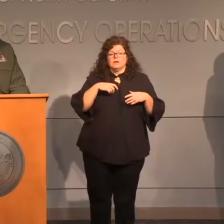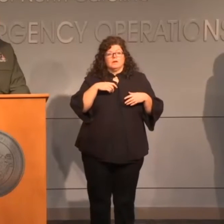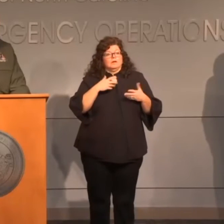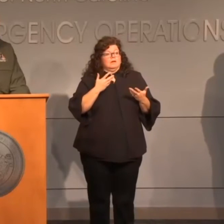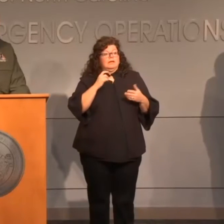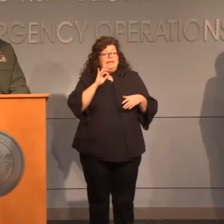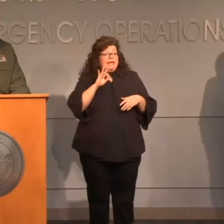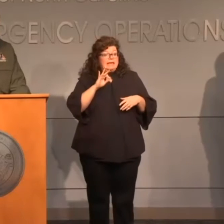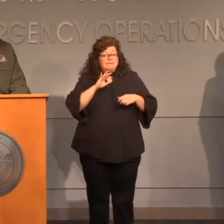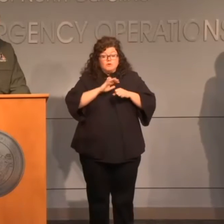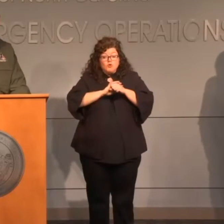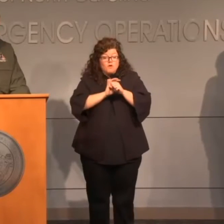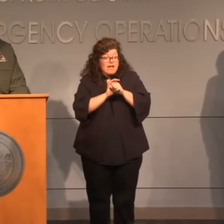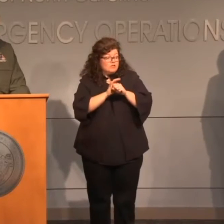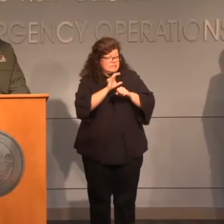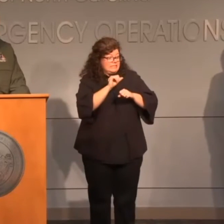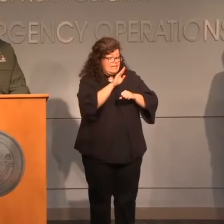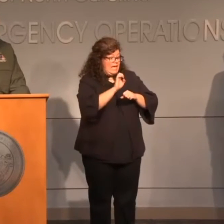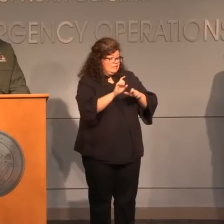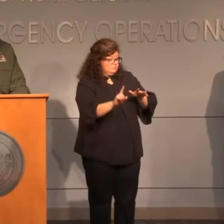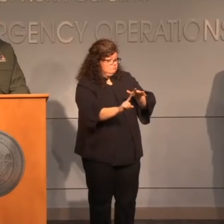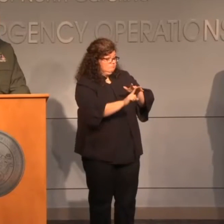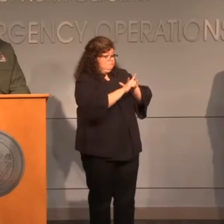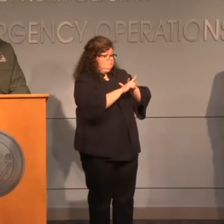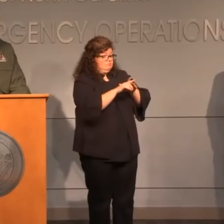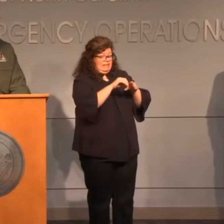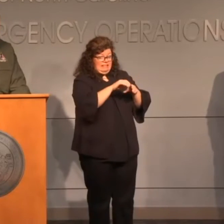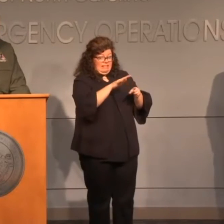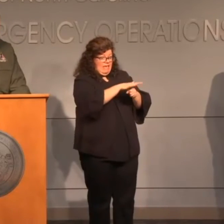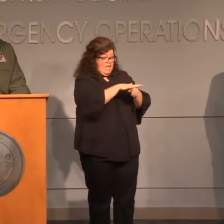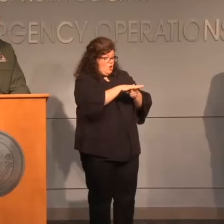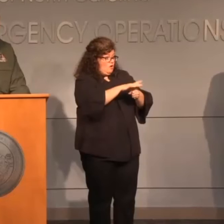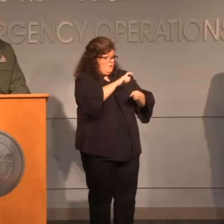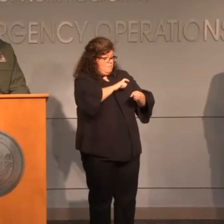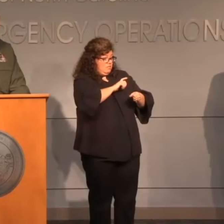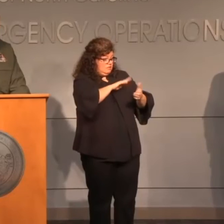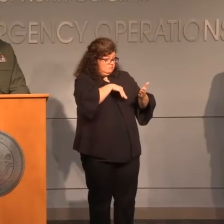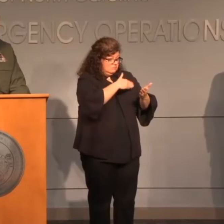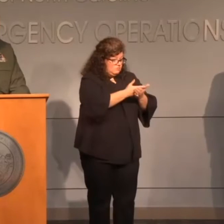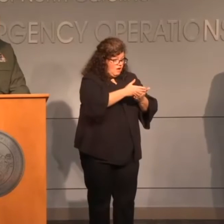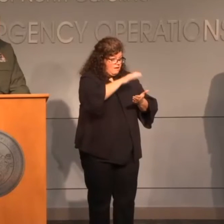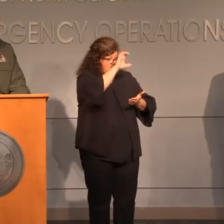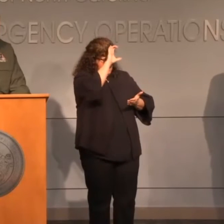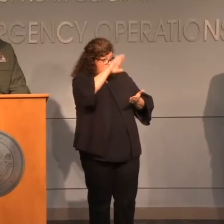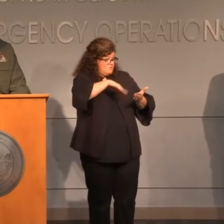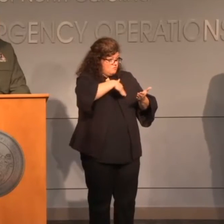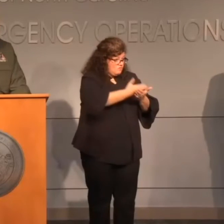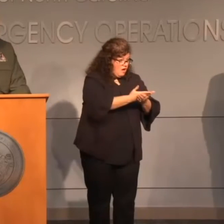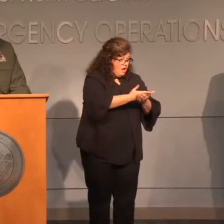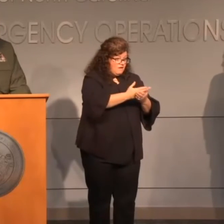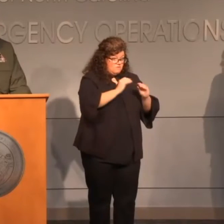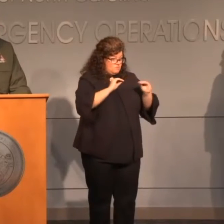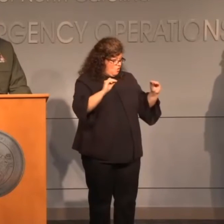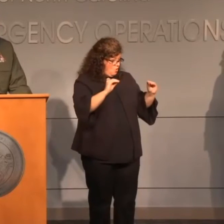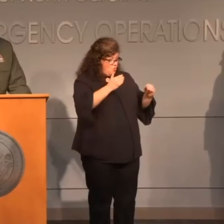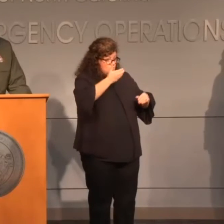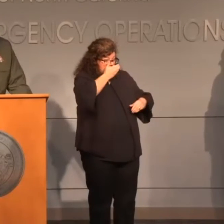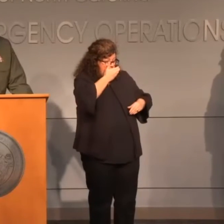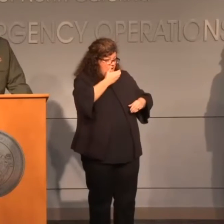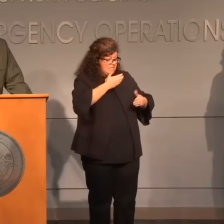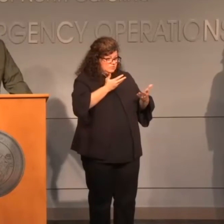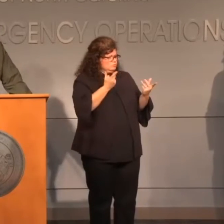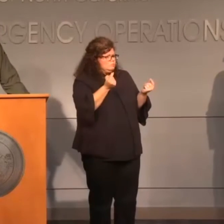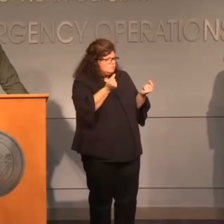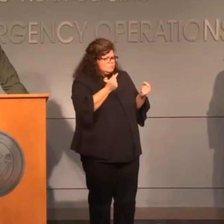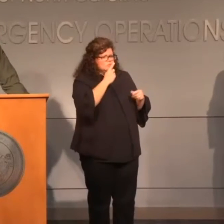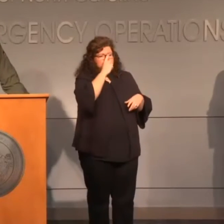be a coronavirus case in that area or a potential case. What do you know about that and what's being done to address it? We